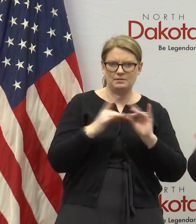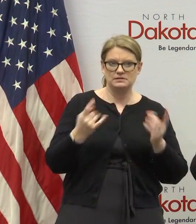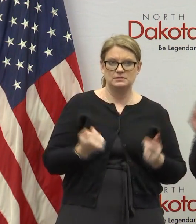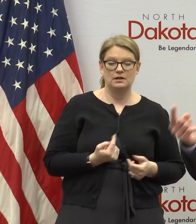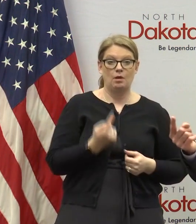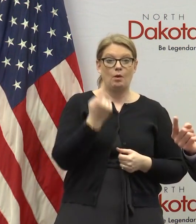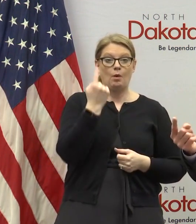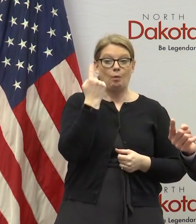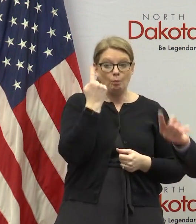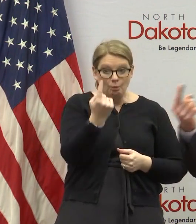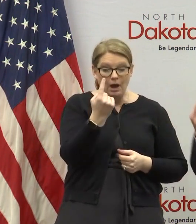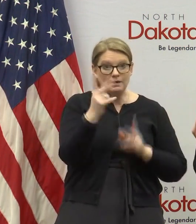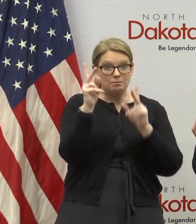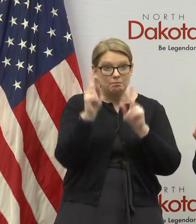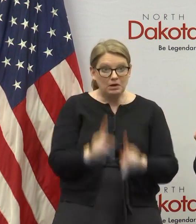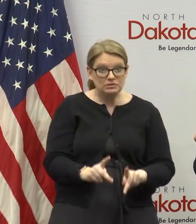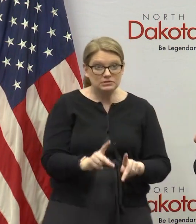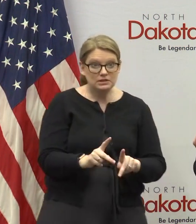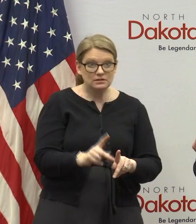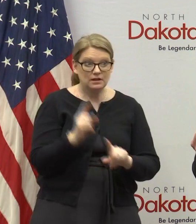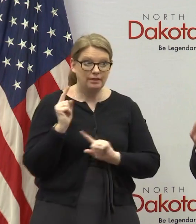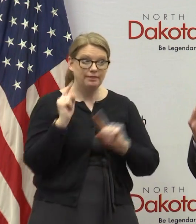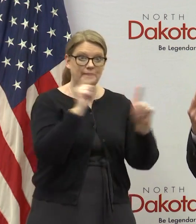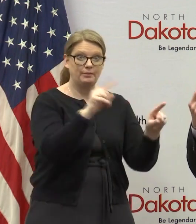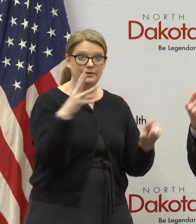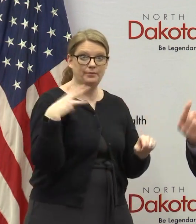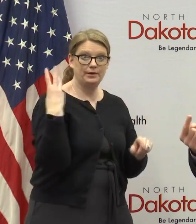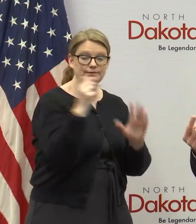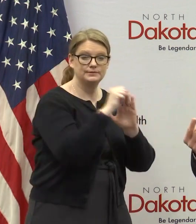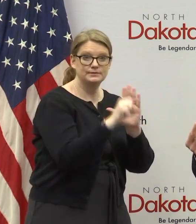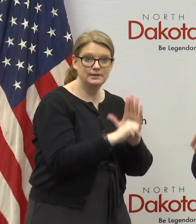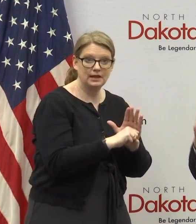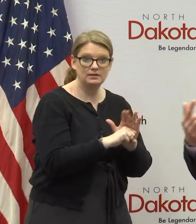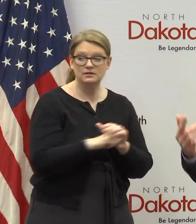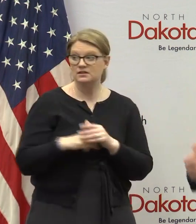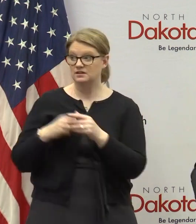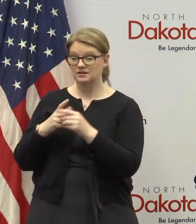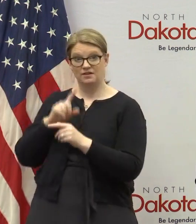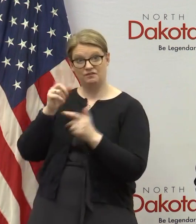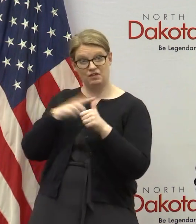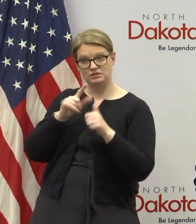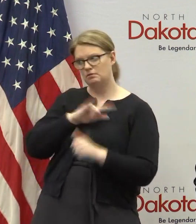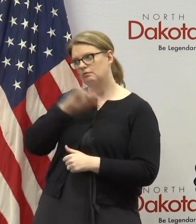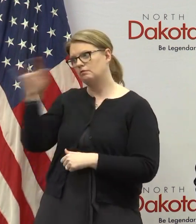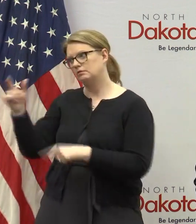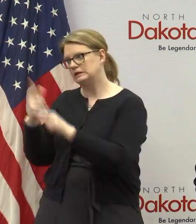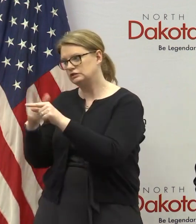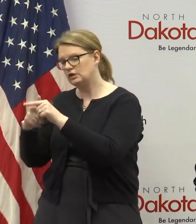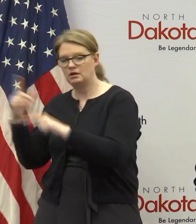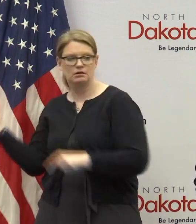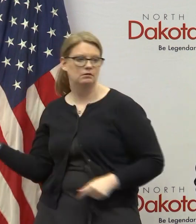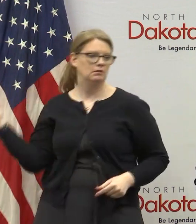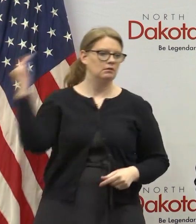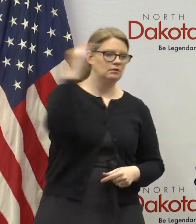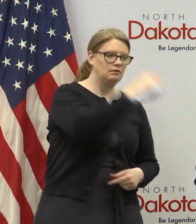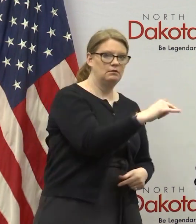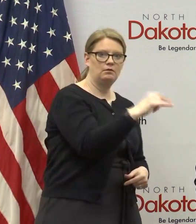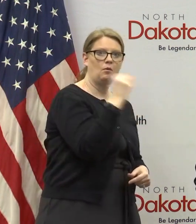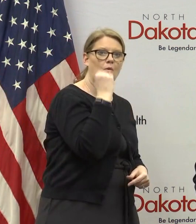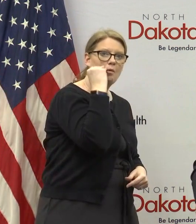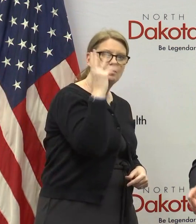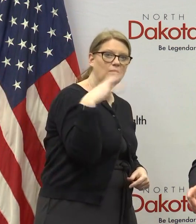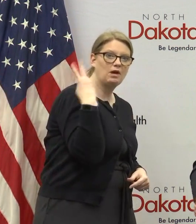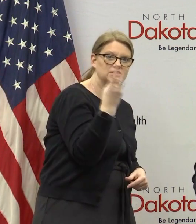one person that traveled to the state of washington uh from china that now has led to over a thousand cases uh in the state of